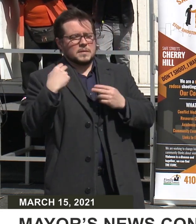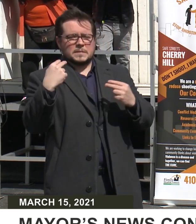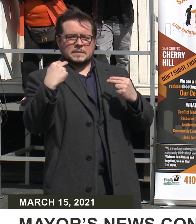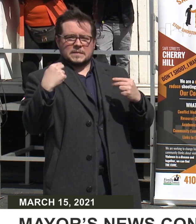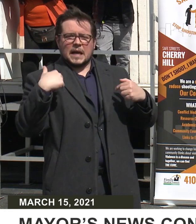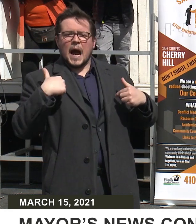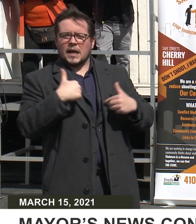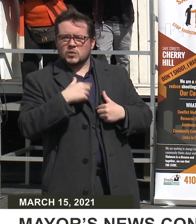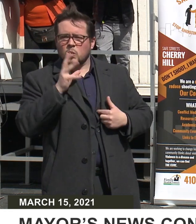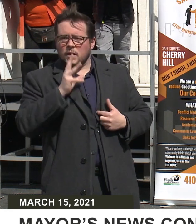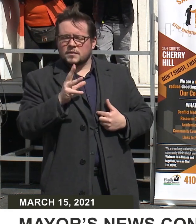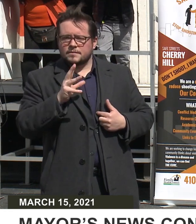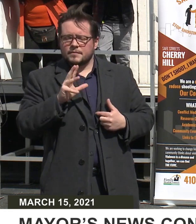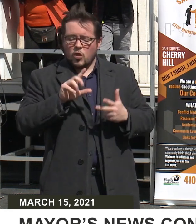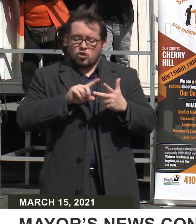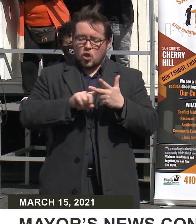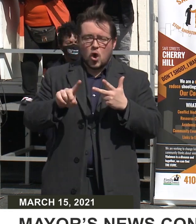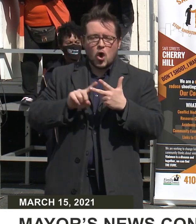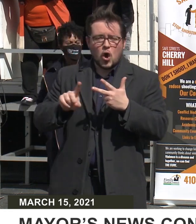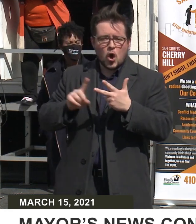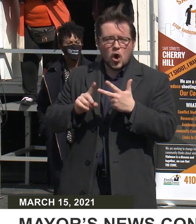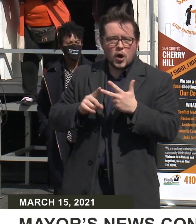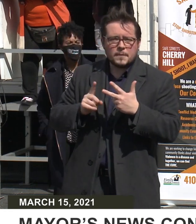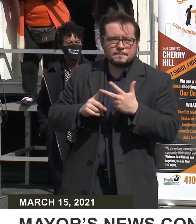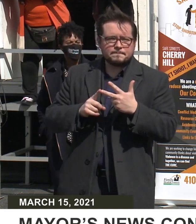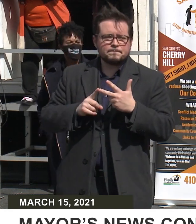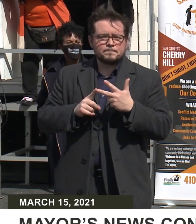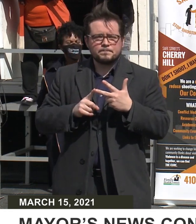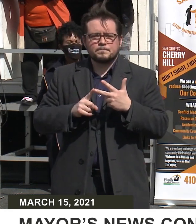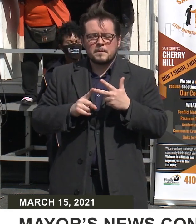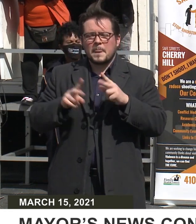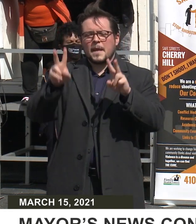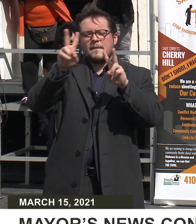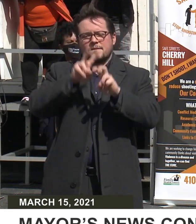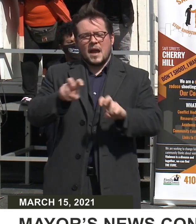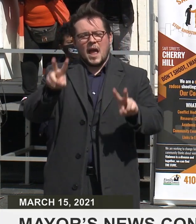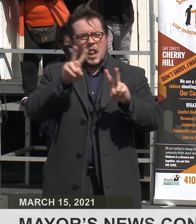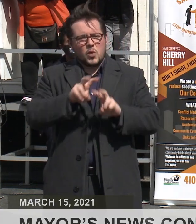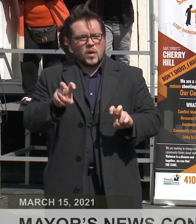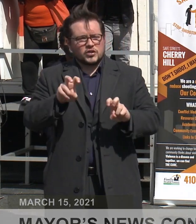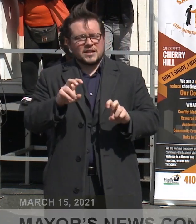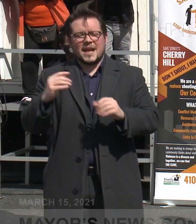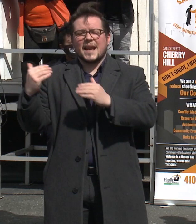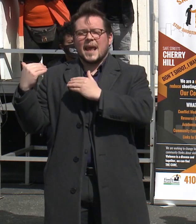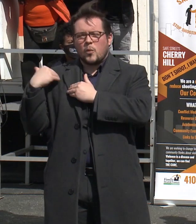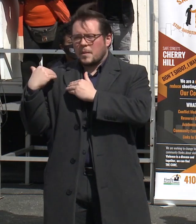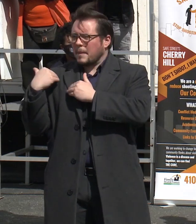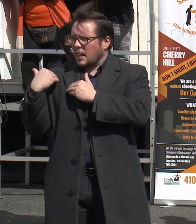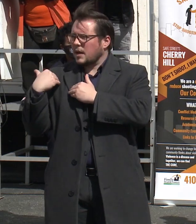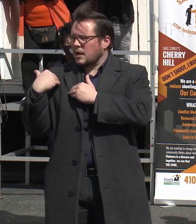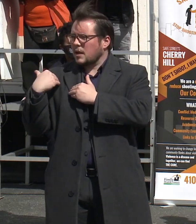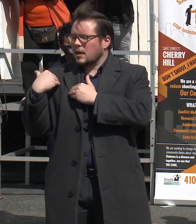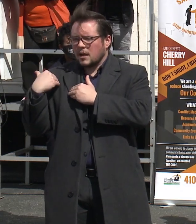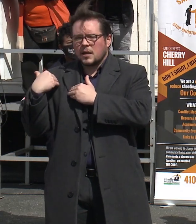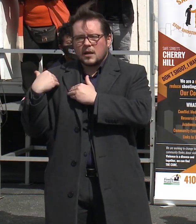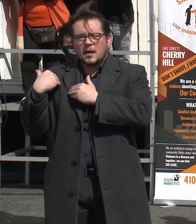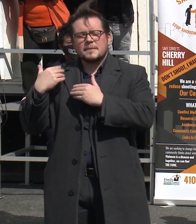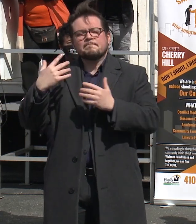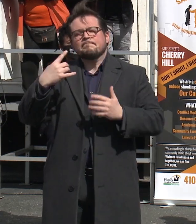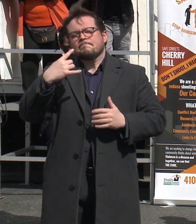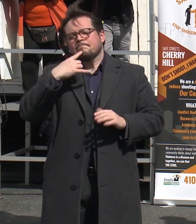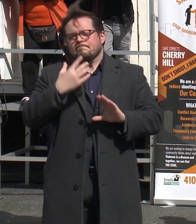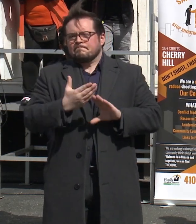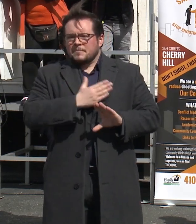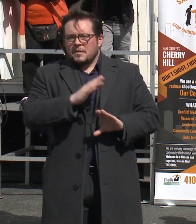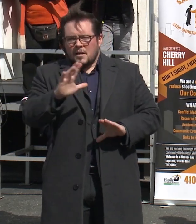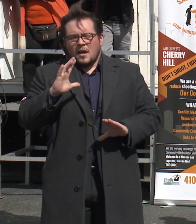The third pillar is evaluation and accountability. As I mentioned before,